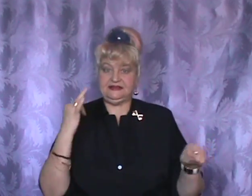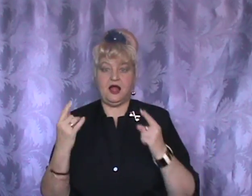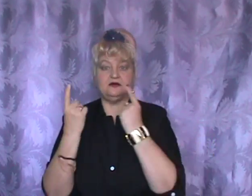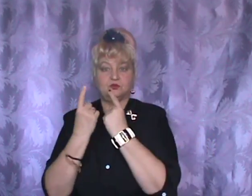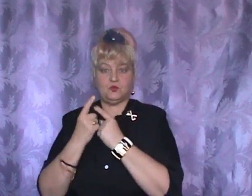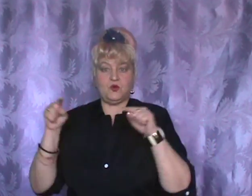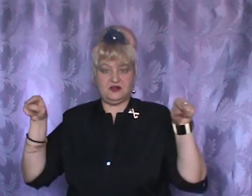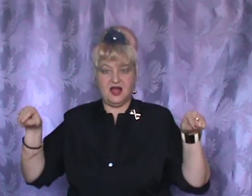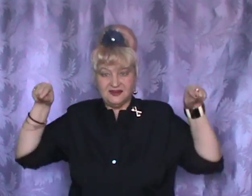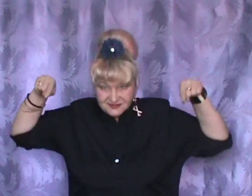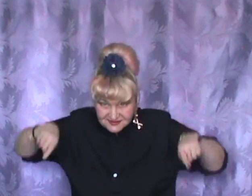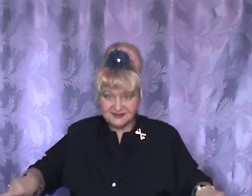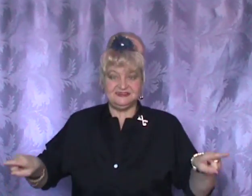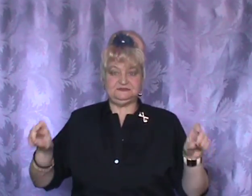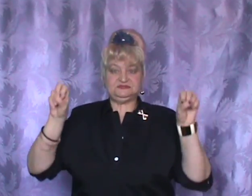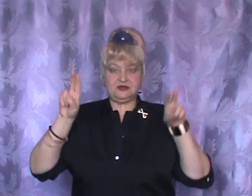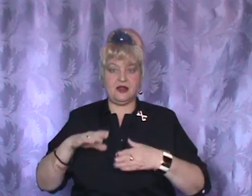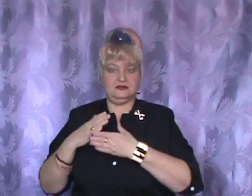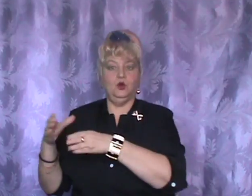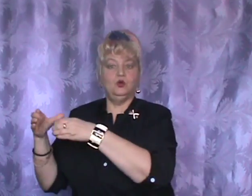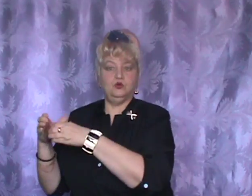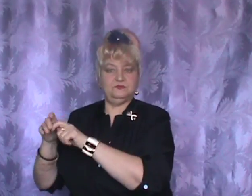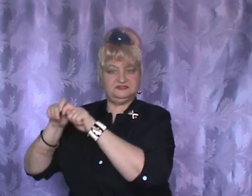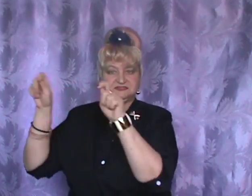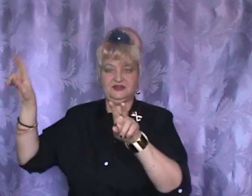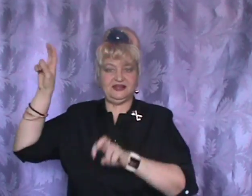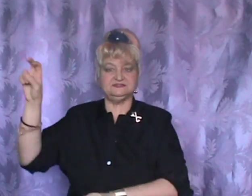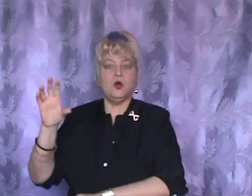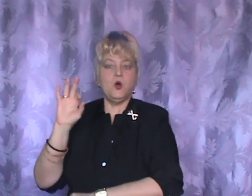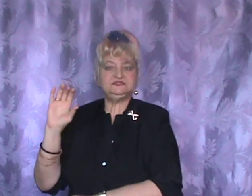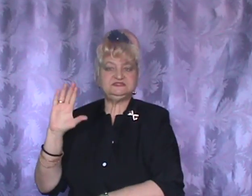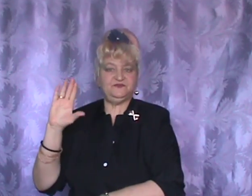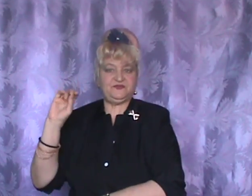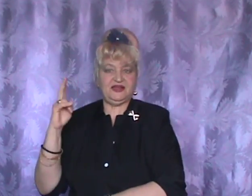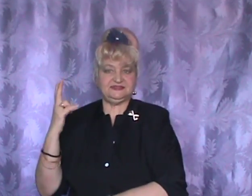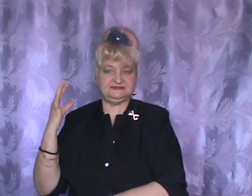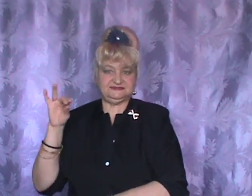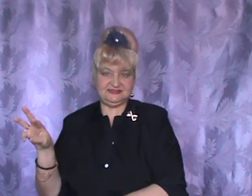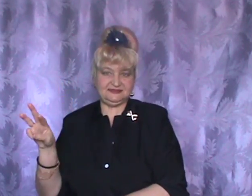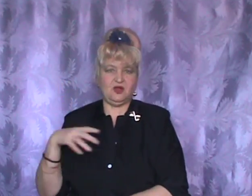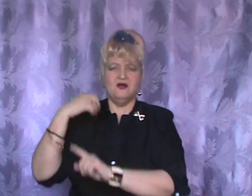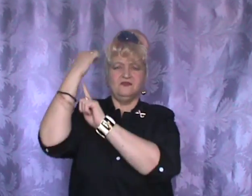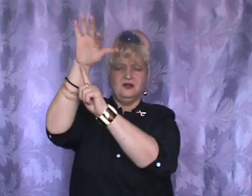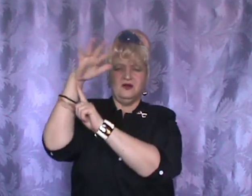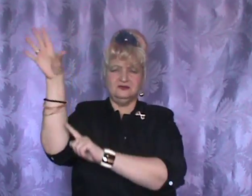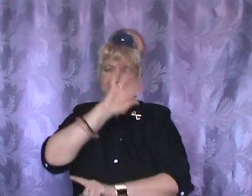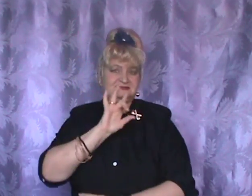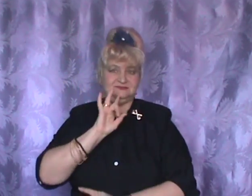I feel For my breath... I feel